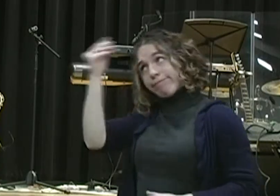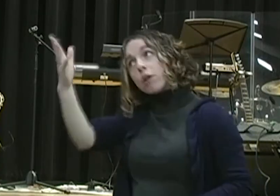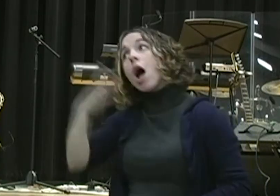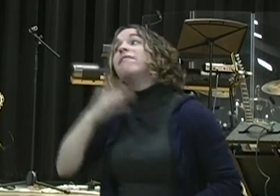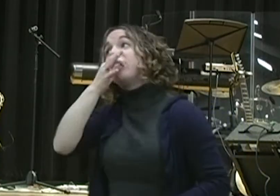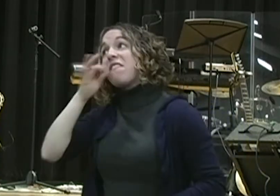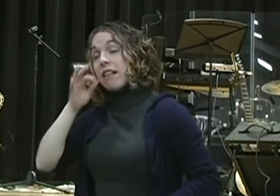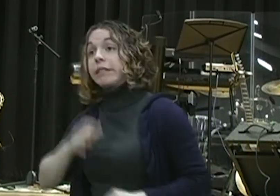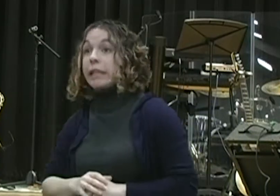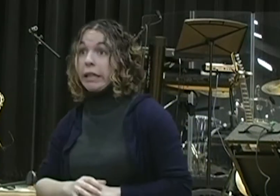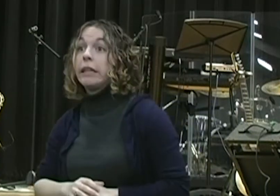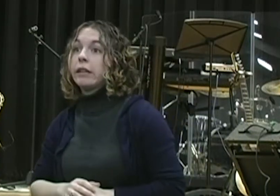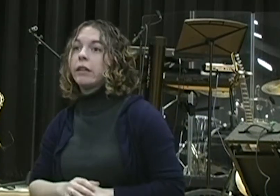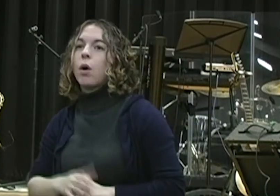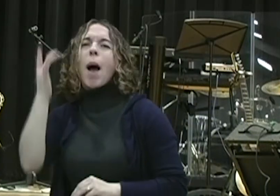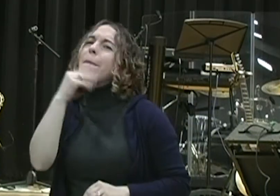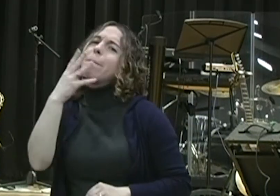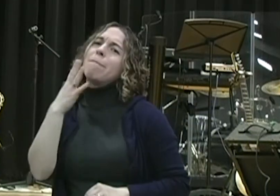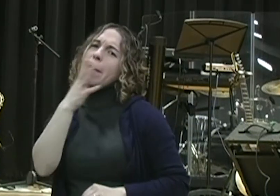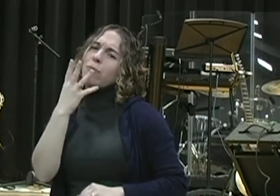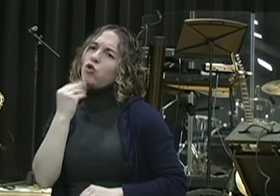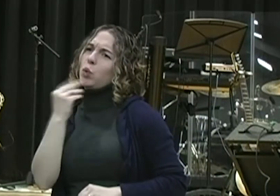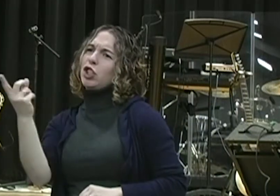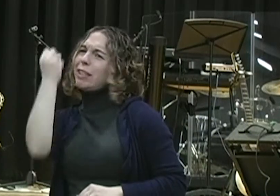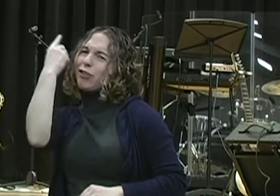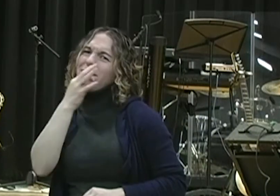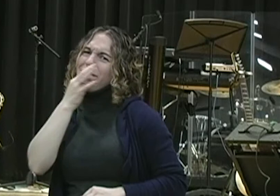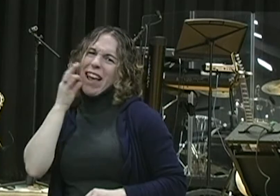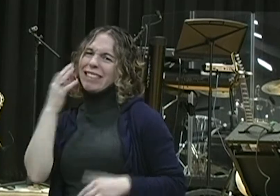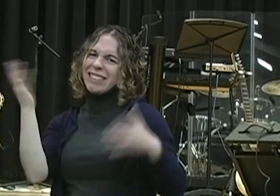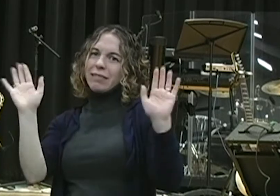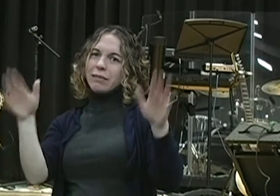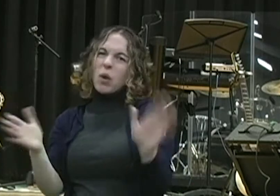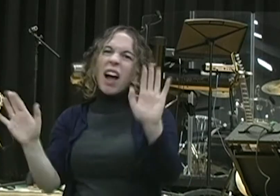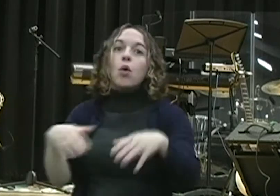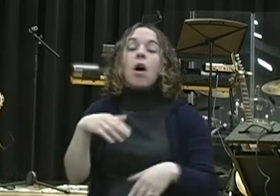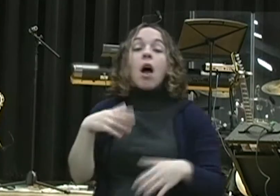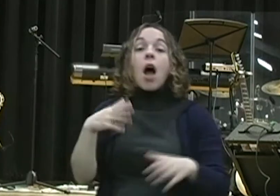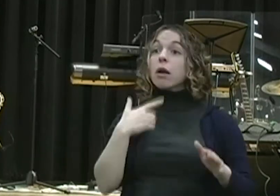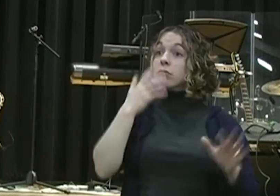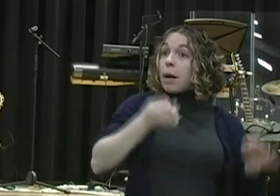tell her because she didn't understand about fasting. Not saying that that was a good practice at 16 years old, but how many people know, we learn. And,